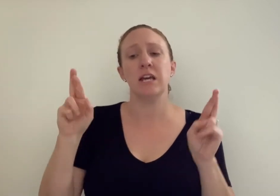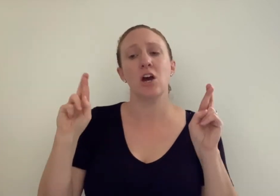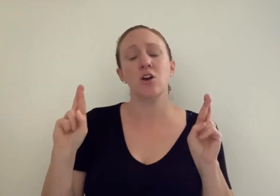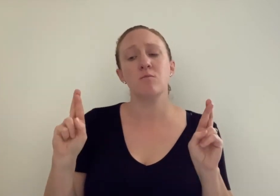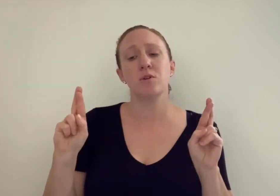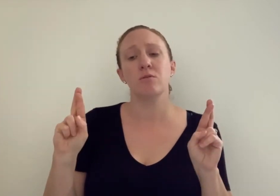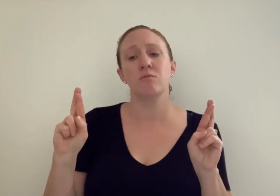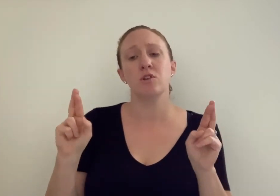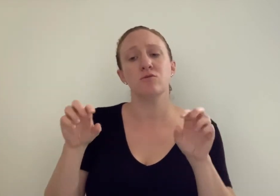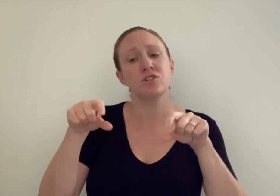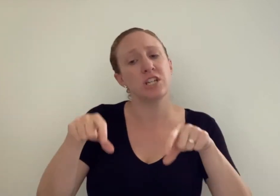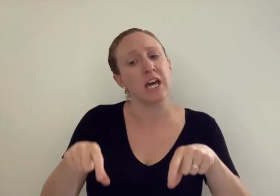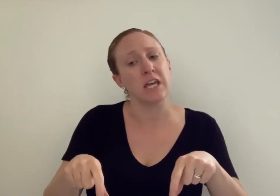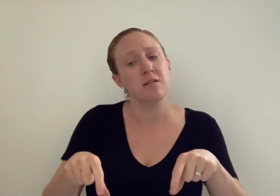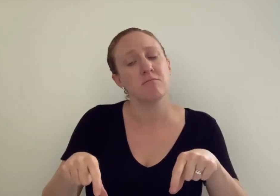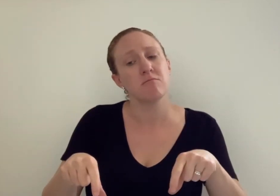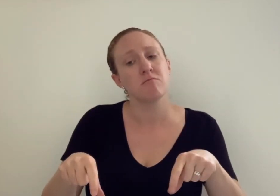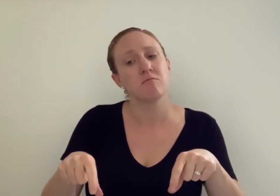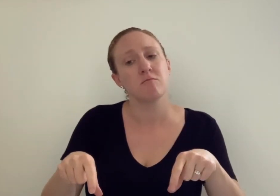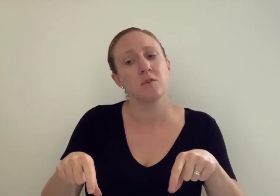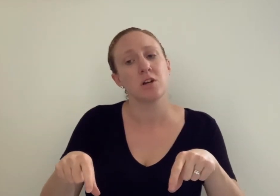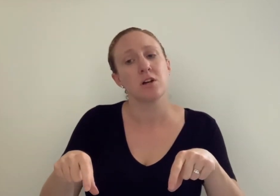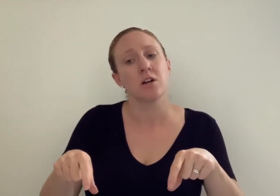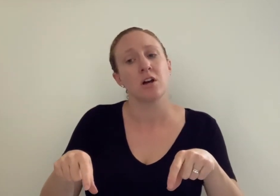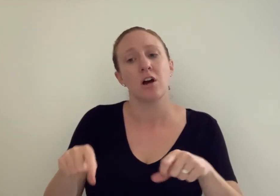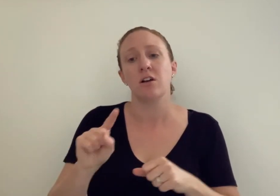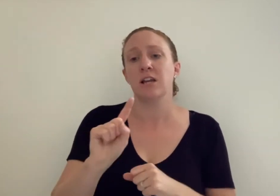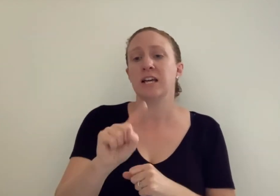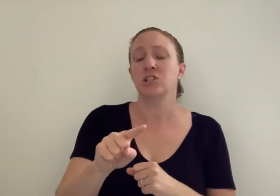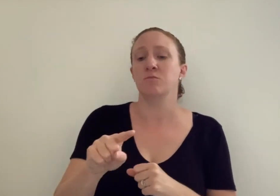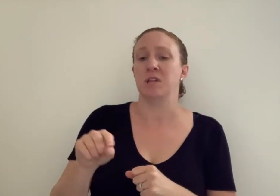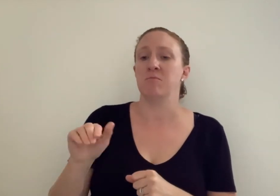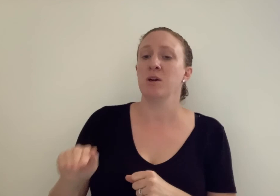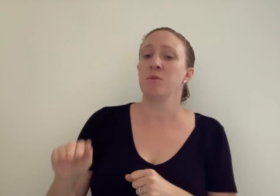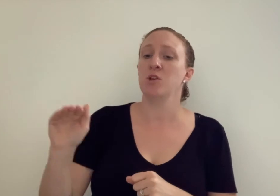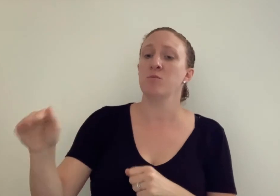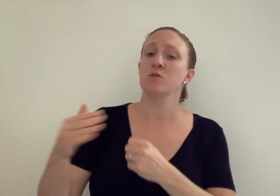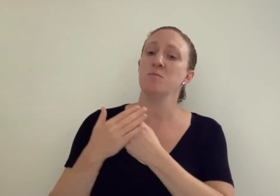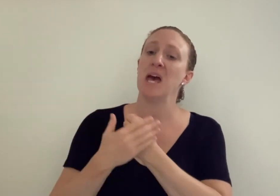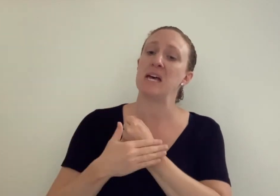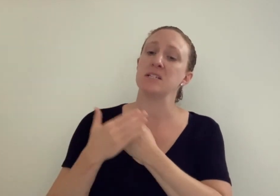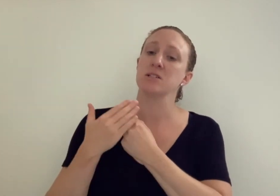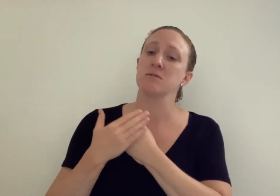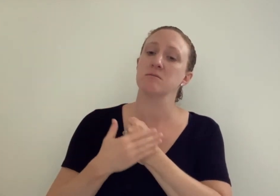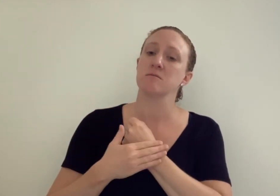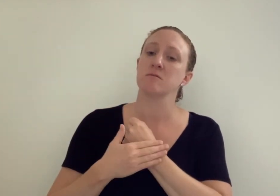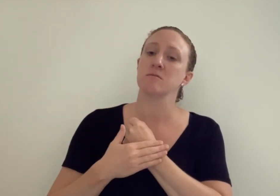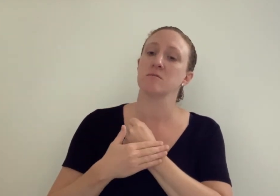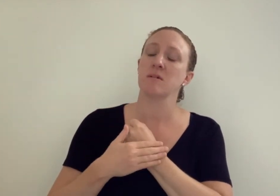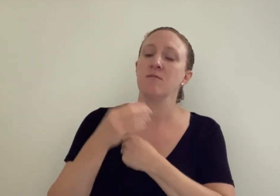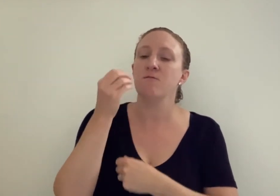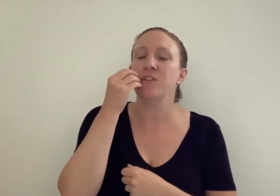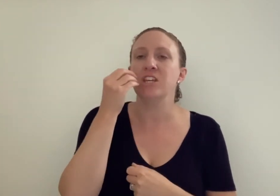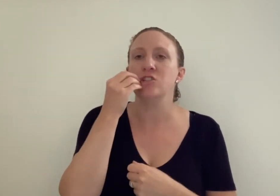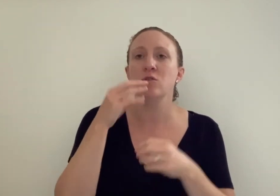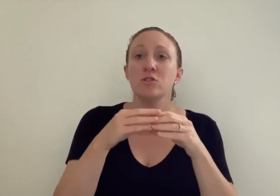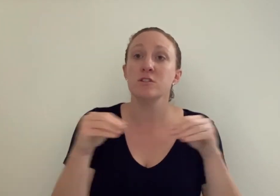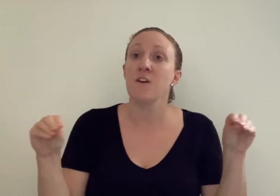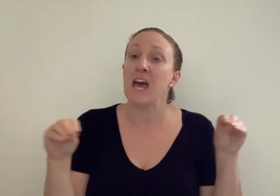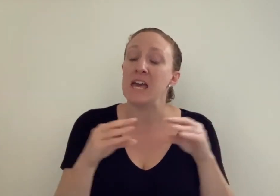hope you'll stay. I'll let you be my pupil's pet and feed you lots of hay.